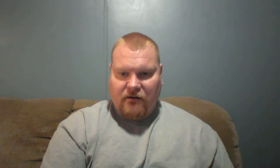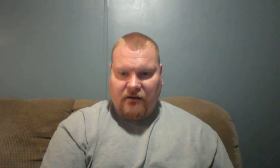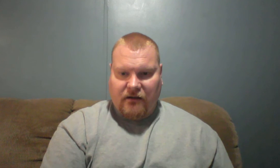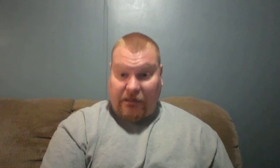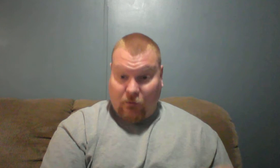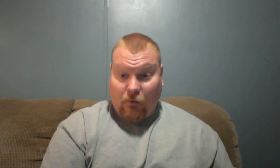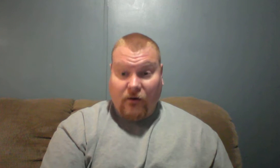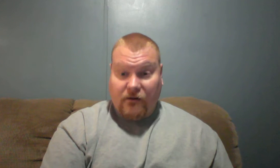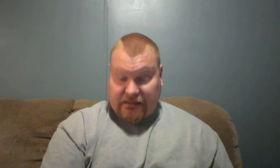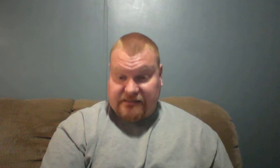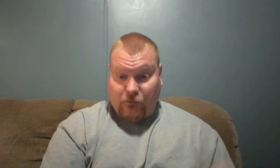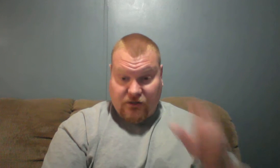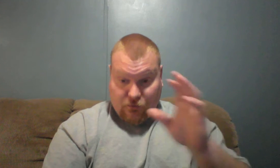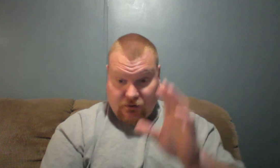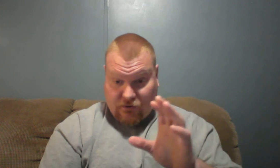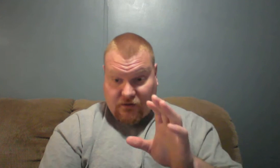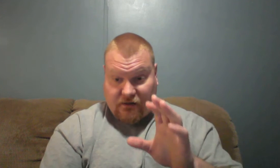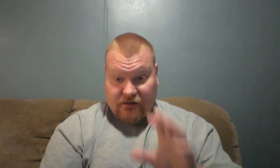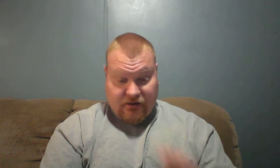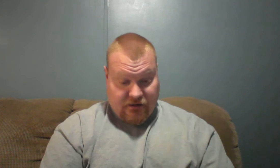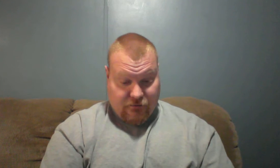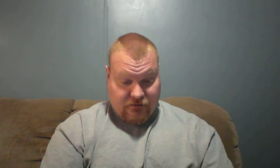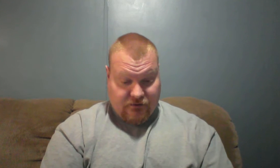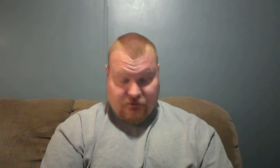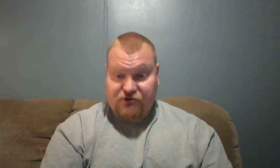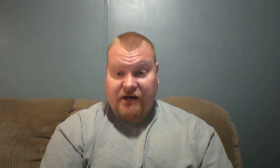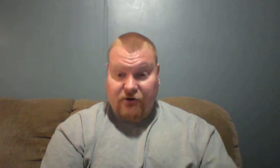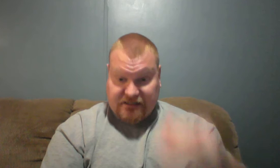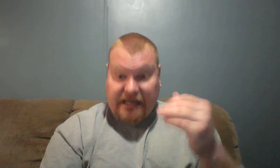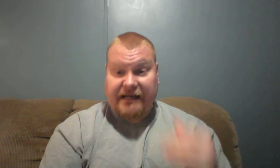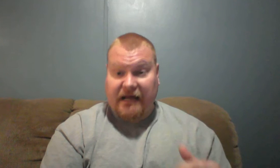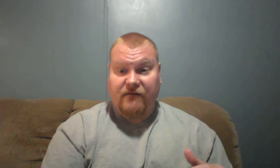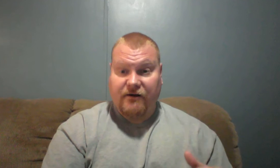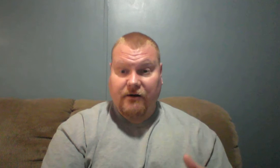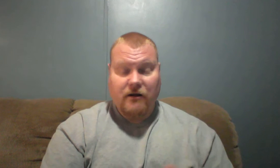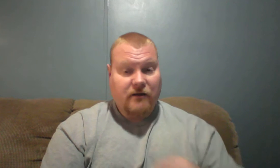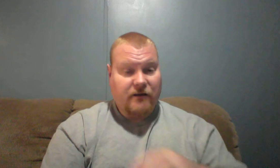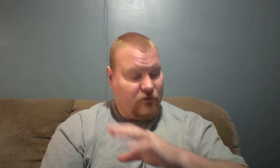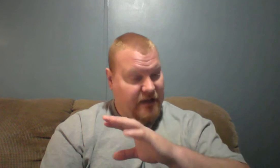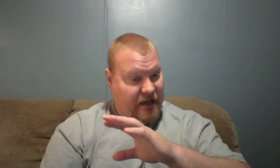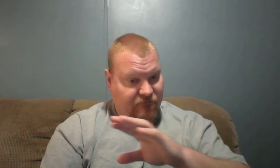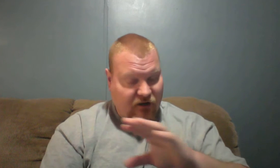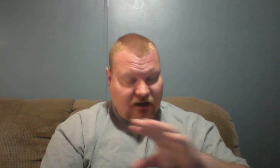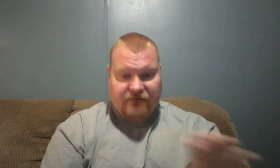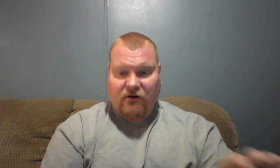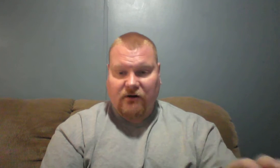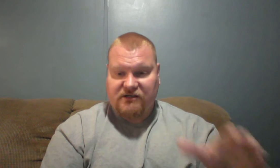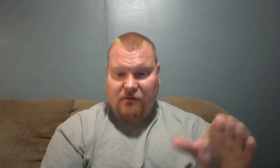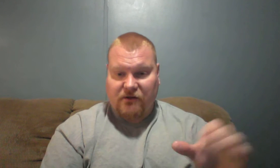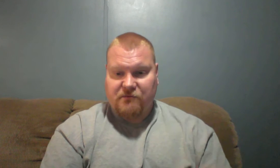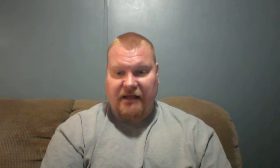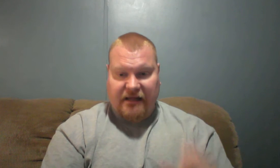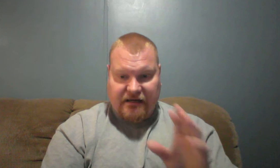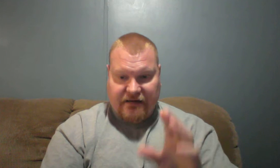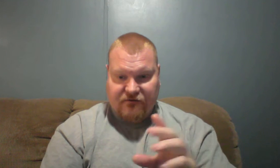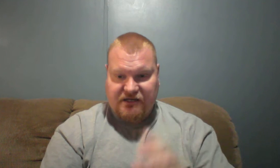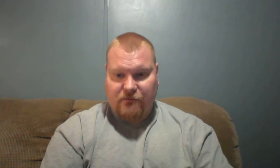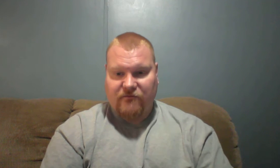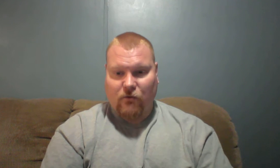And at one point, like I said, when the restrainer is taken out of here, there will be a flood of darkness upon this planet I've never seen before.